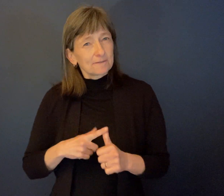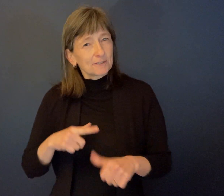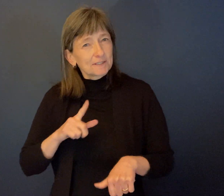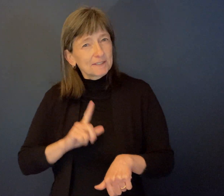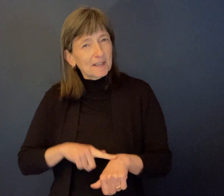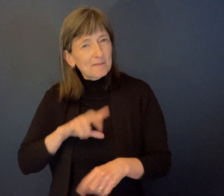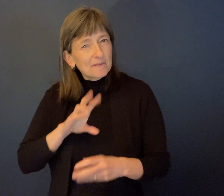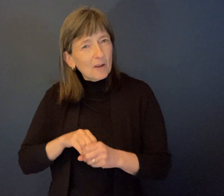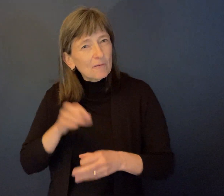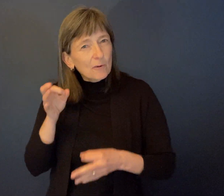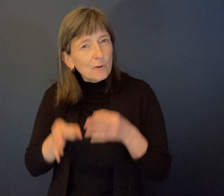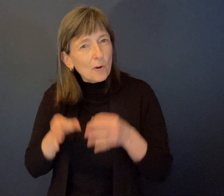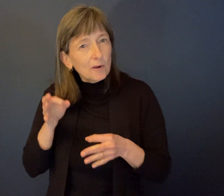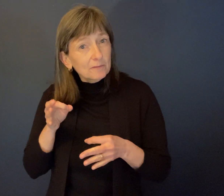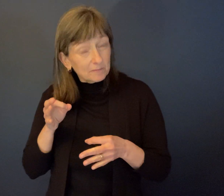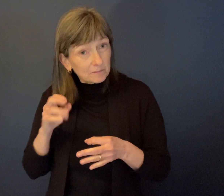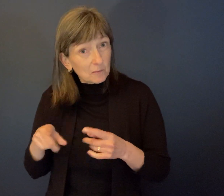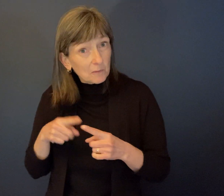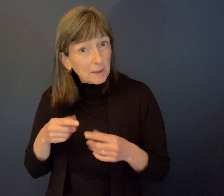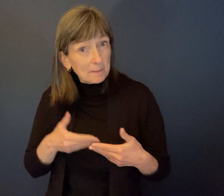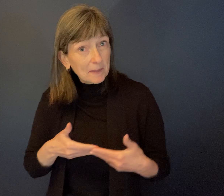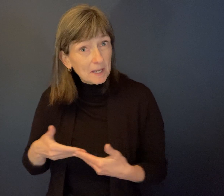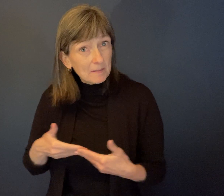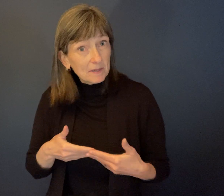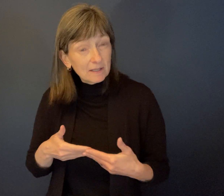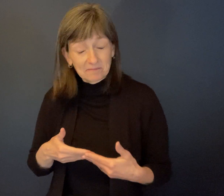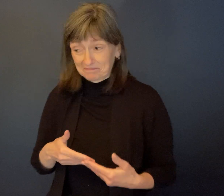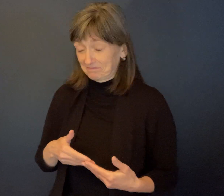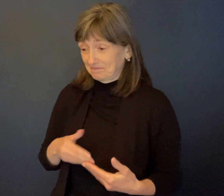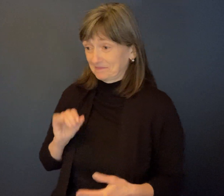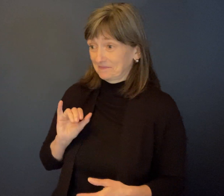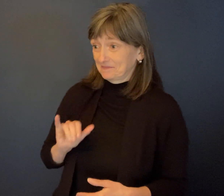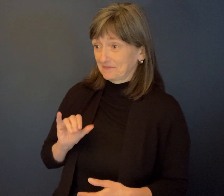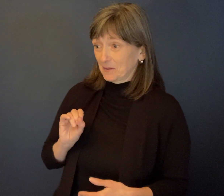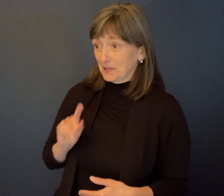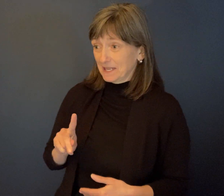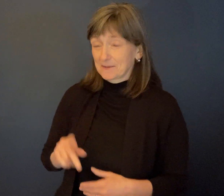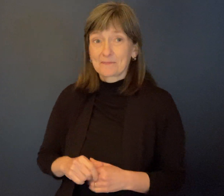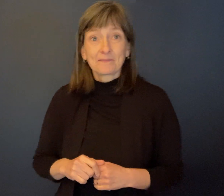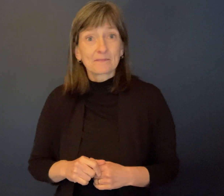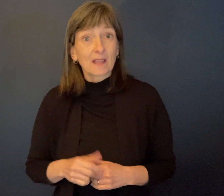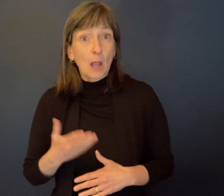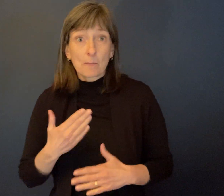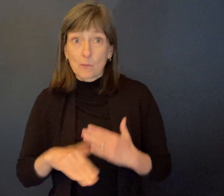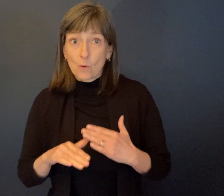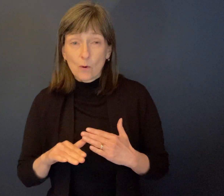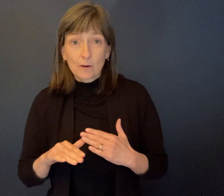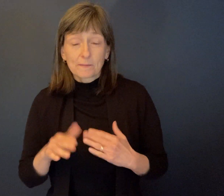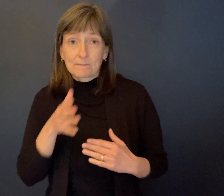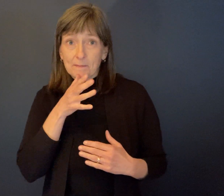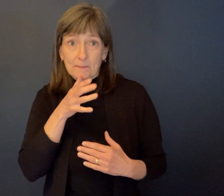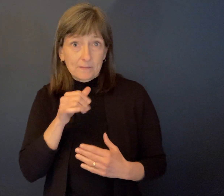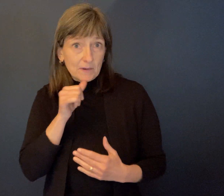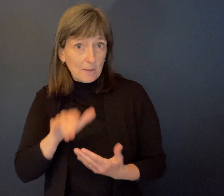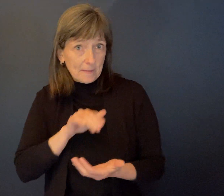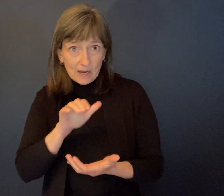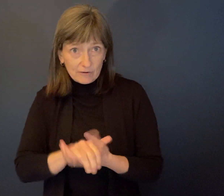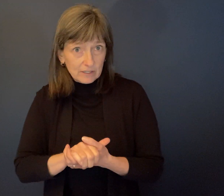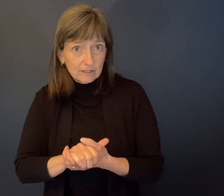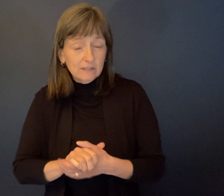court system when I was an infant. I was actually born out of wedlock and my mom had neither